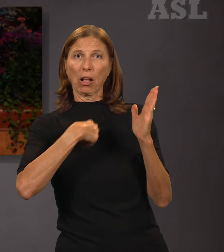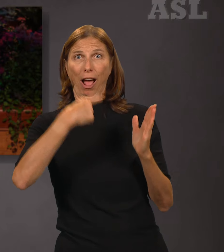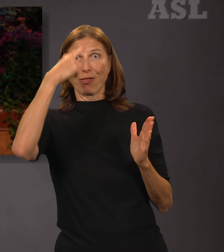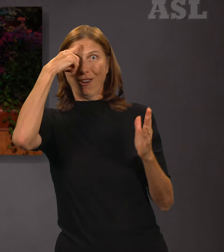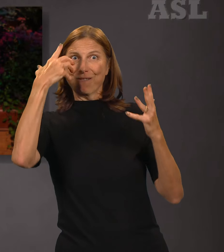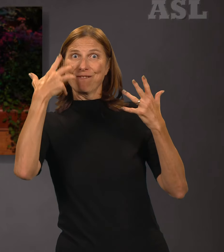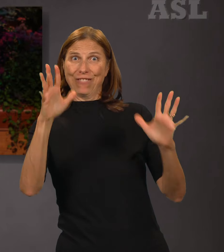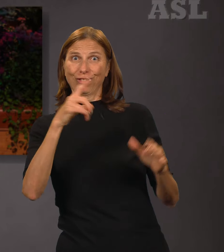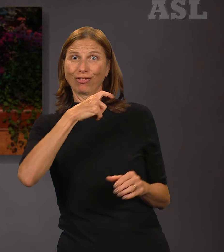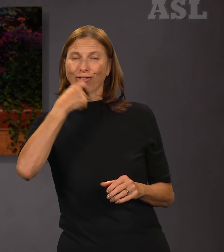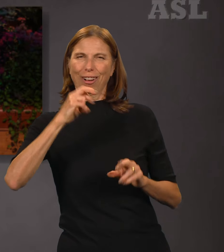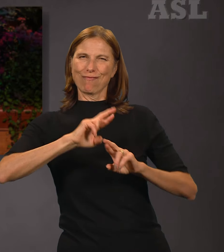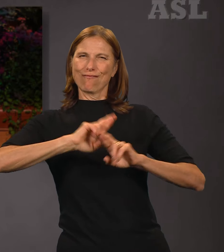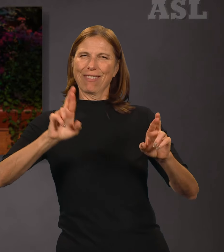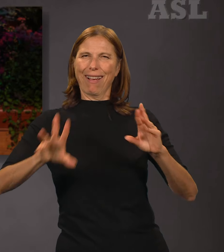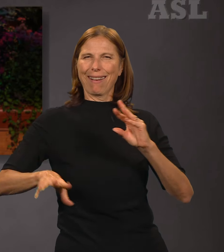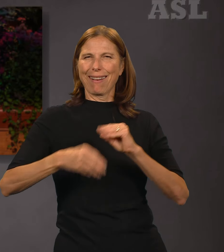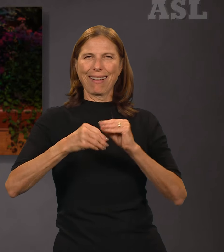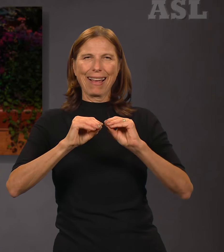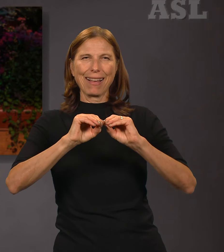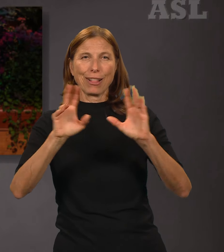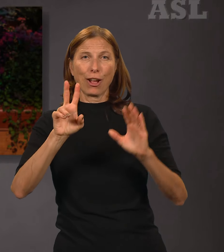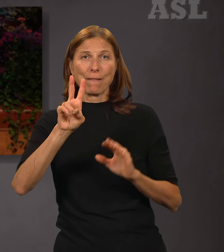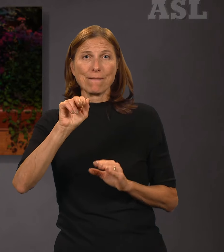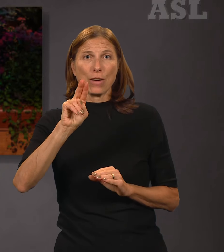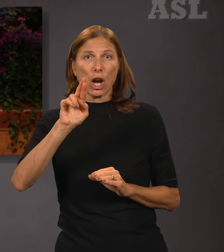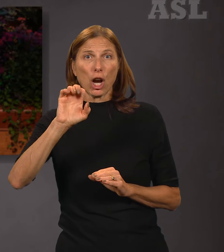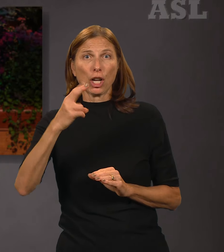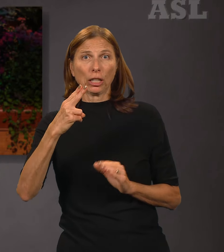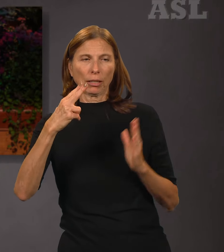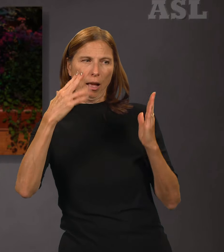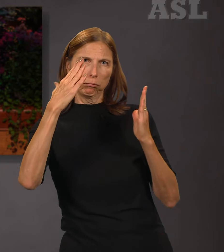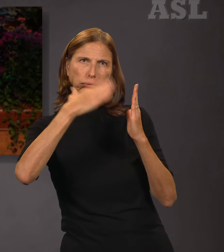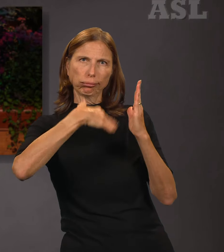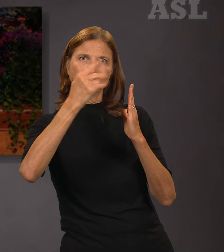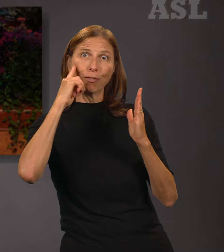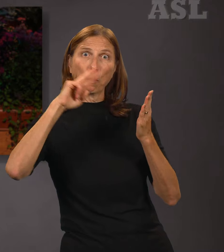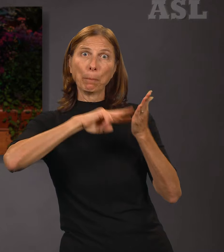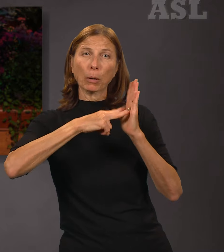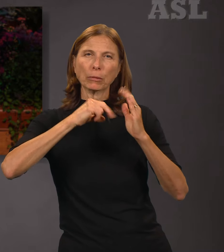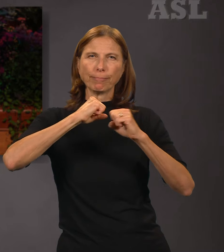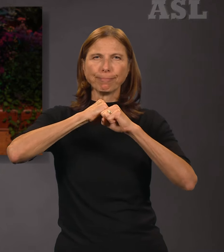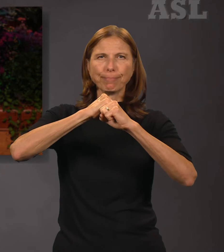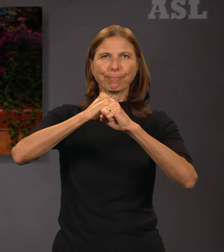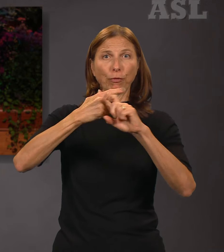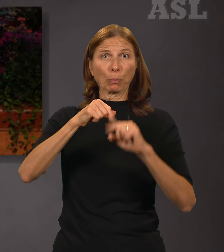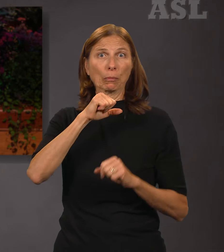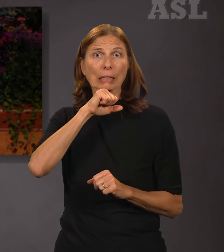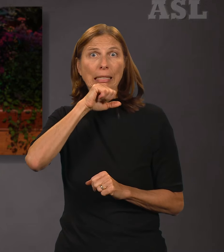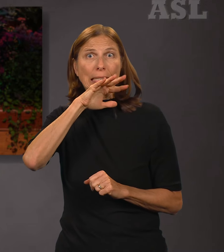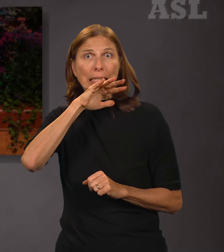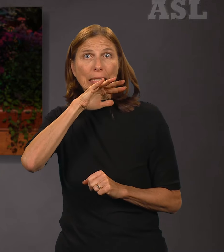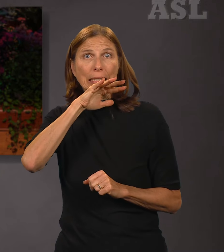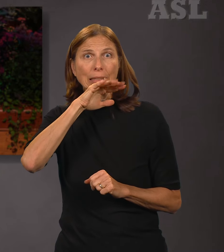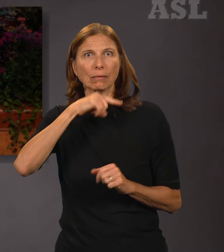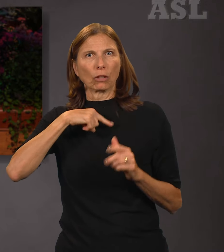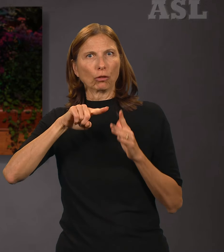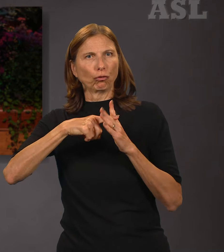to protect it from dirt and dust. As I did, I noticed the hair in the painting start to change, smear,